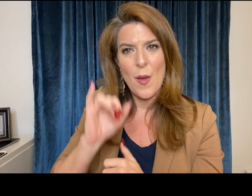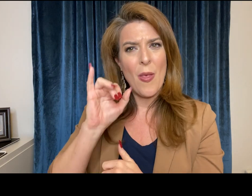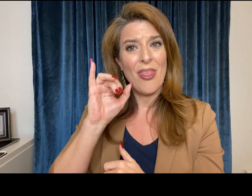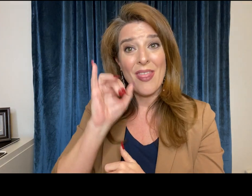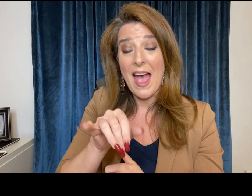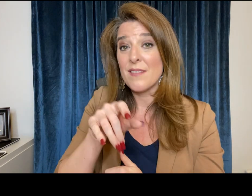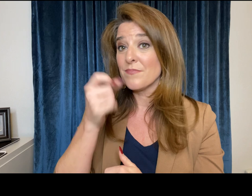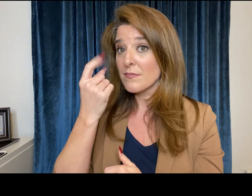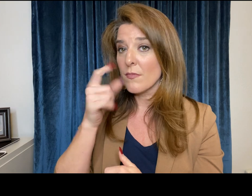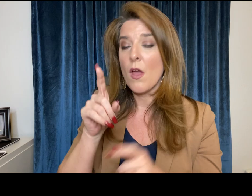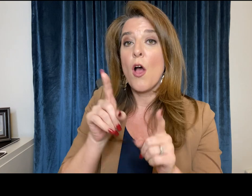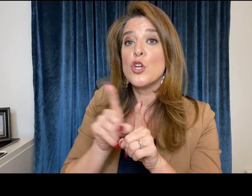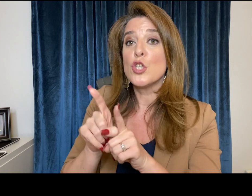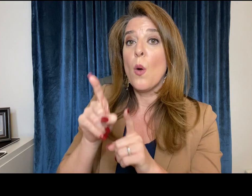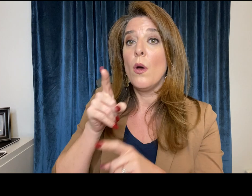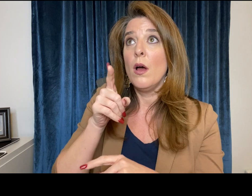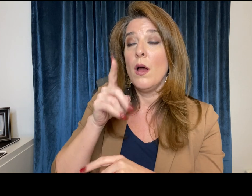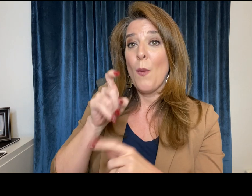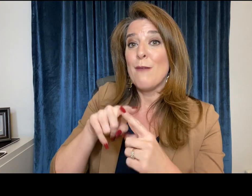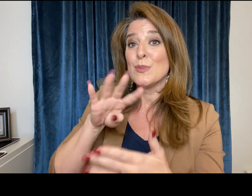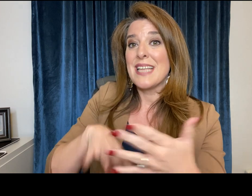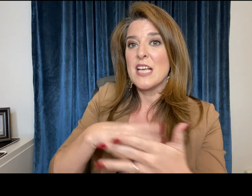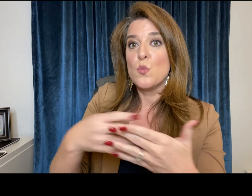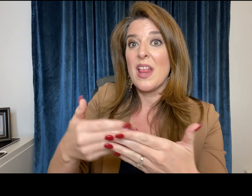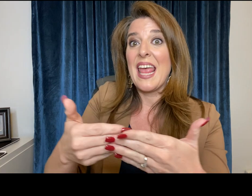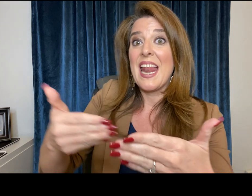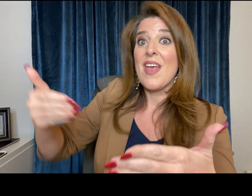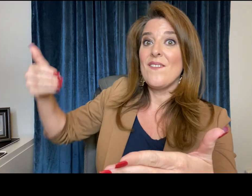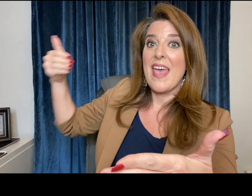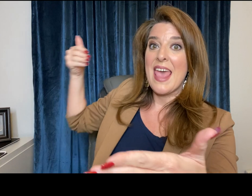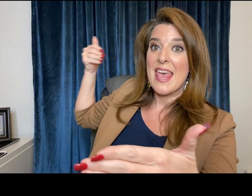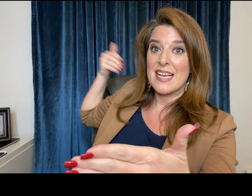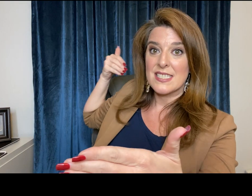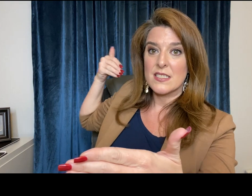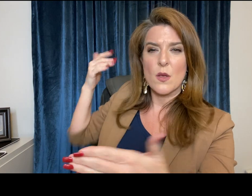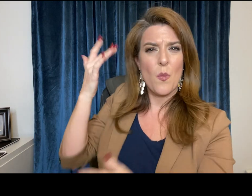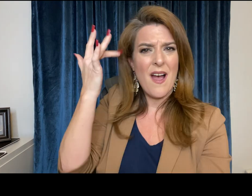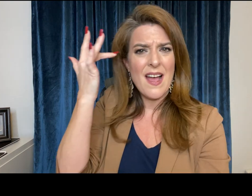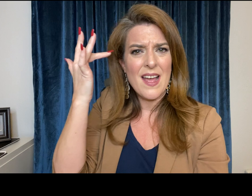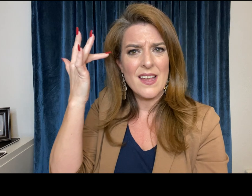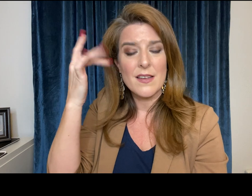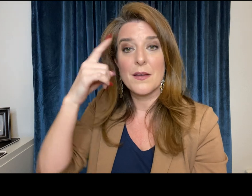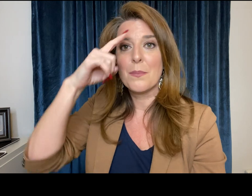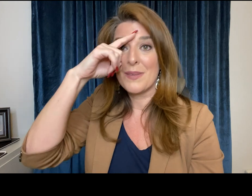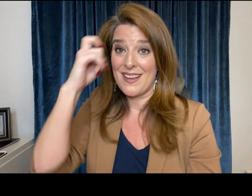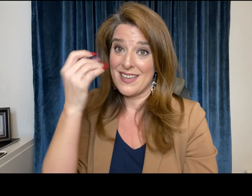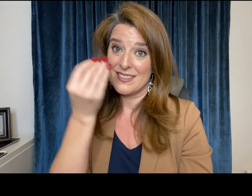also it's important when you're making your schedule to do it way in advance